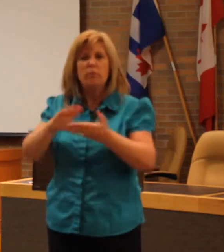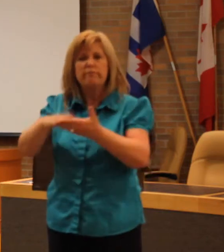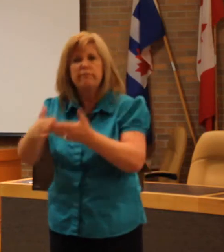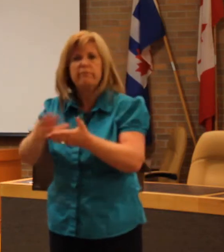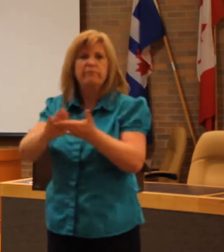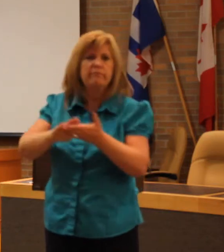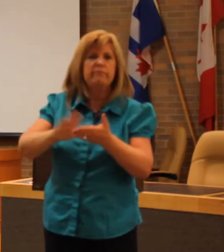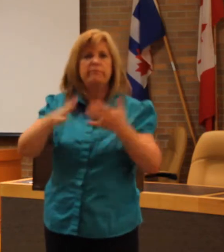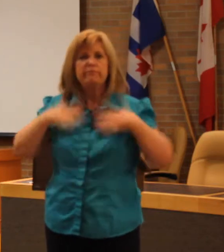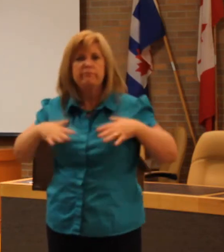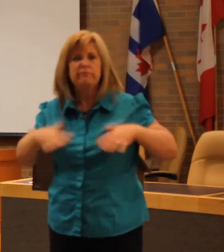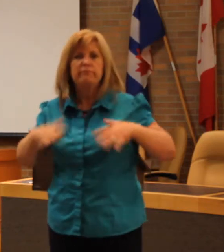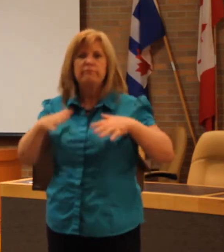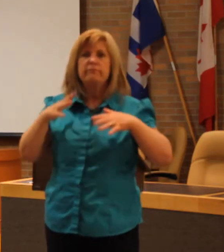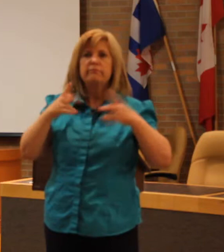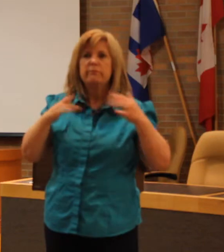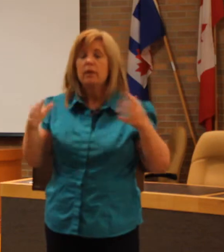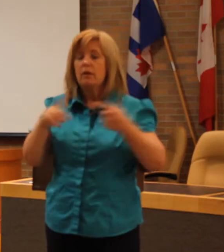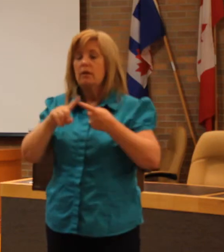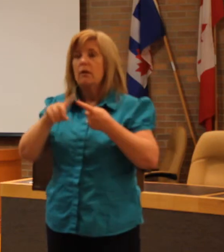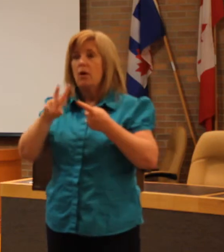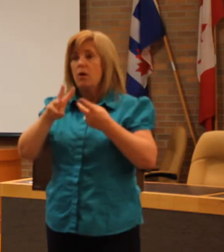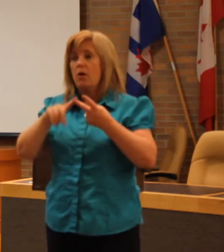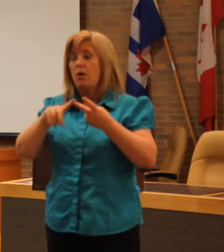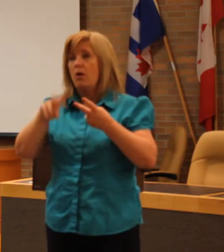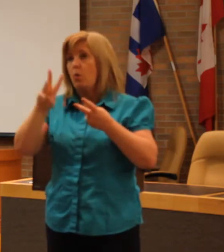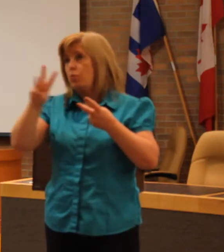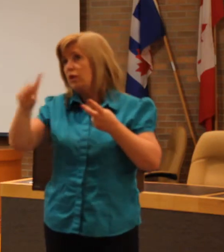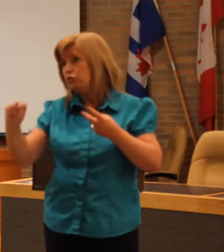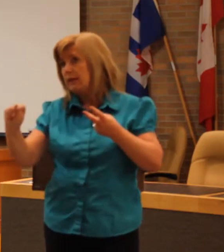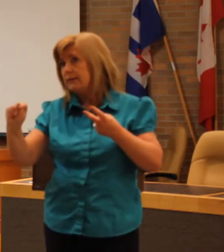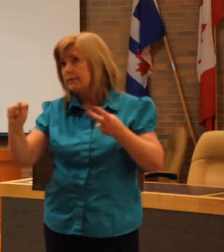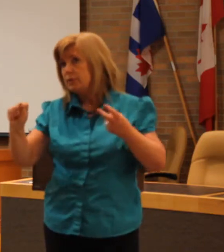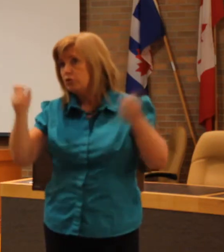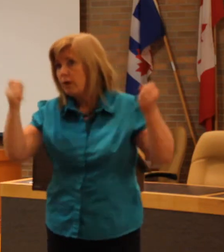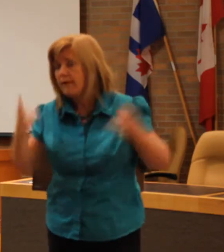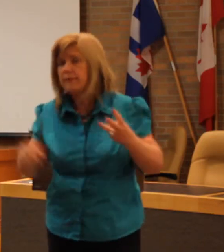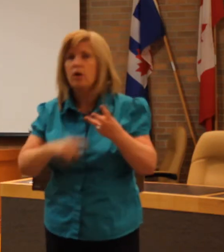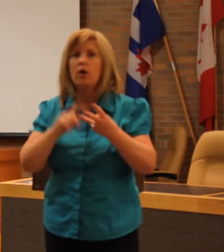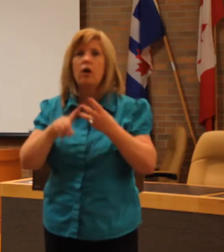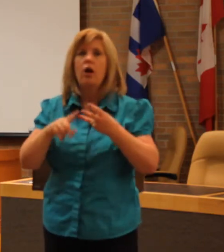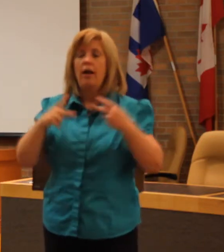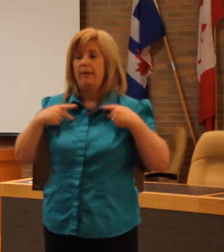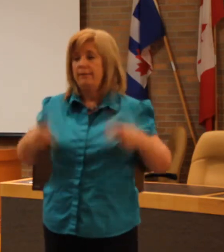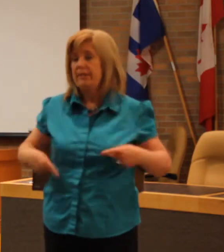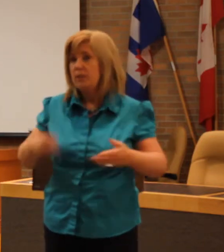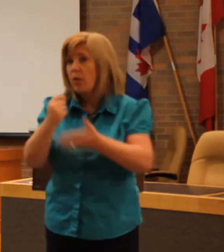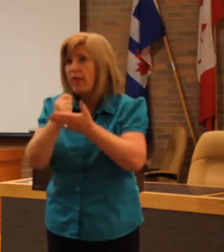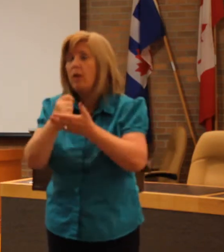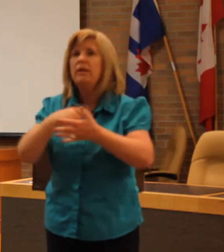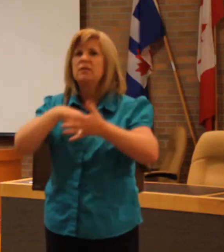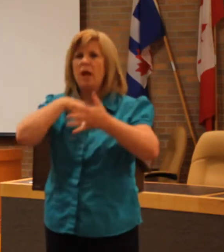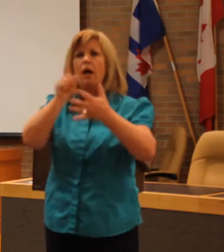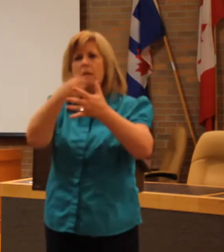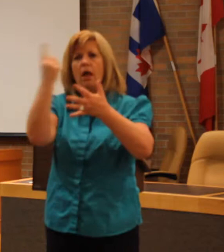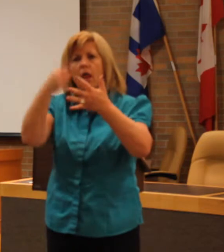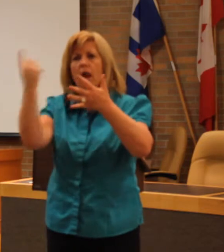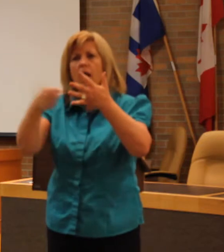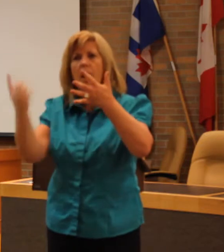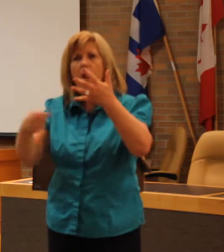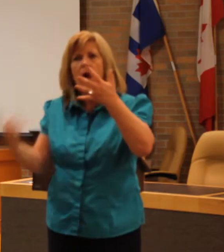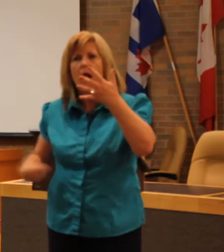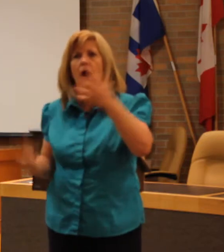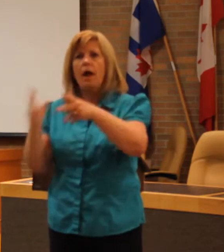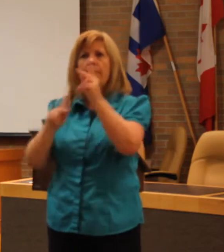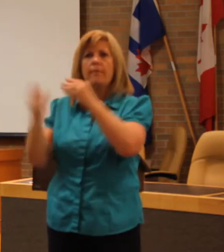living. There may be the wheel trans driver, there may be the physiotherapist, there's a number of service providers that we come into